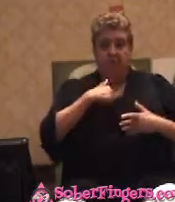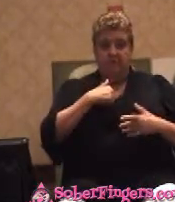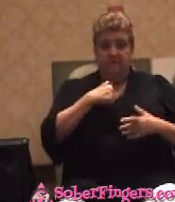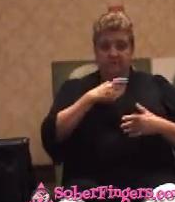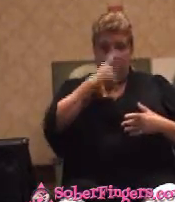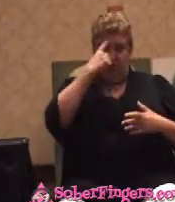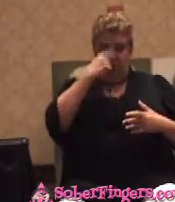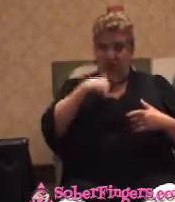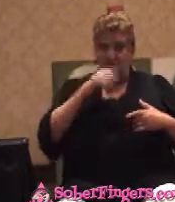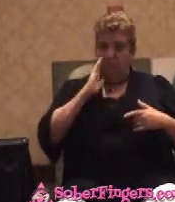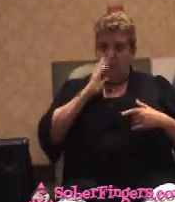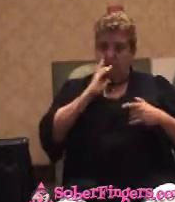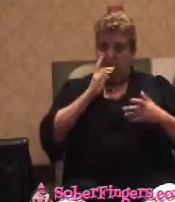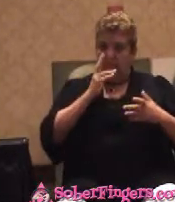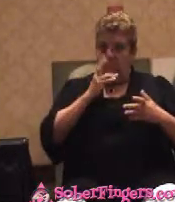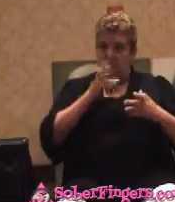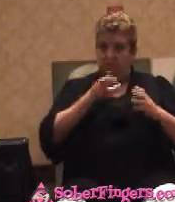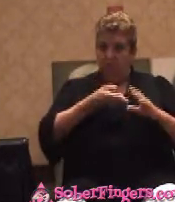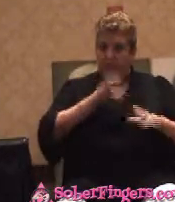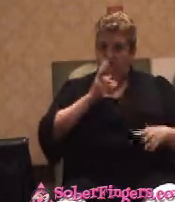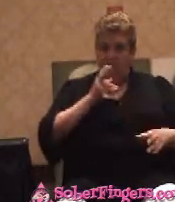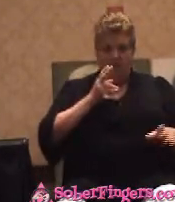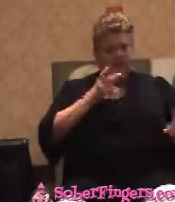explained to her that that was not in the cards.